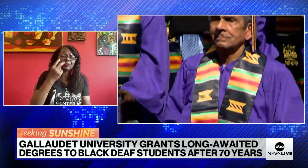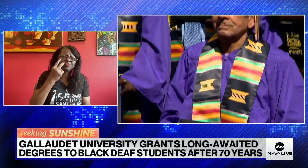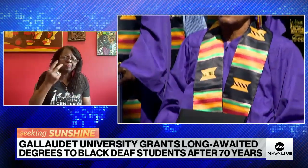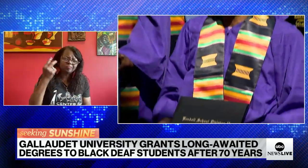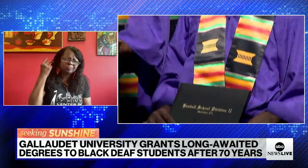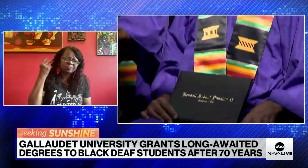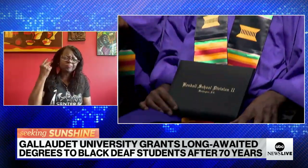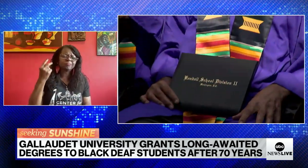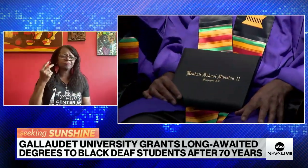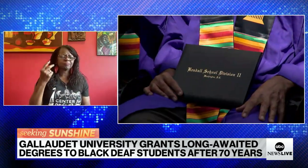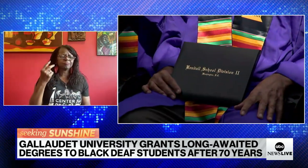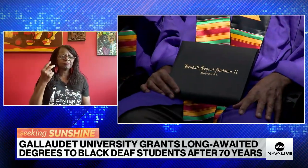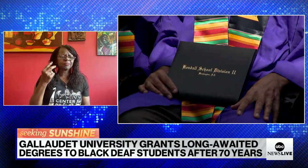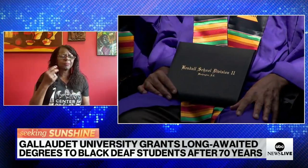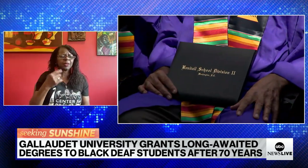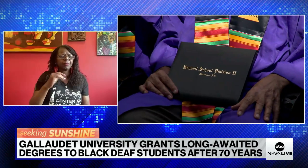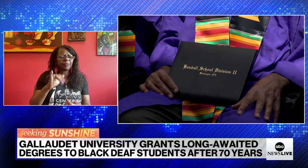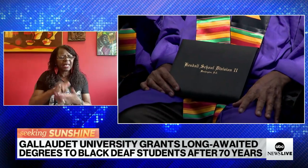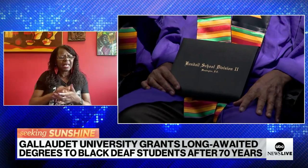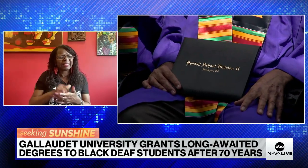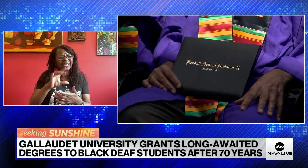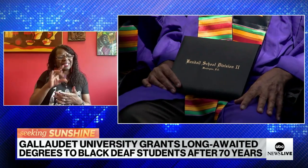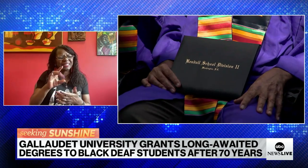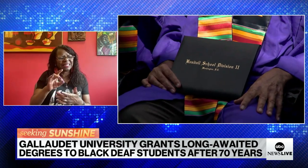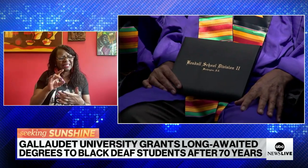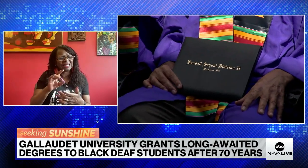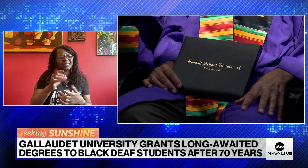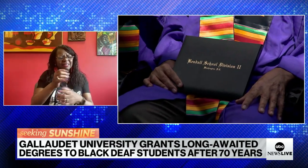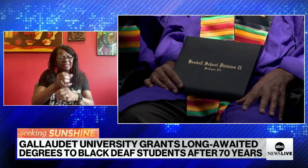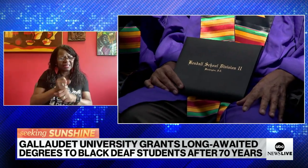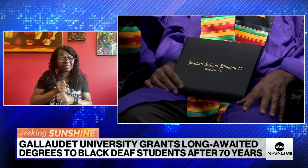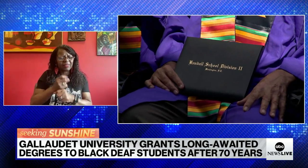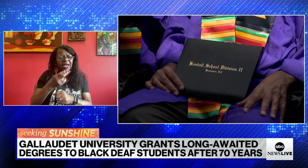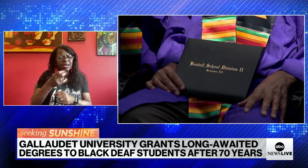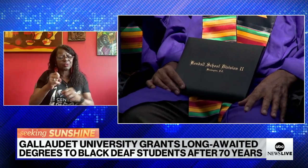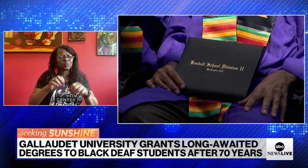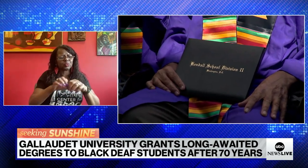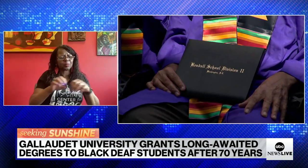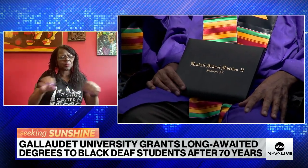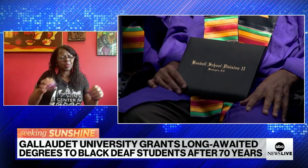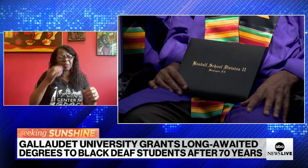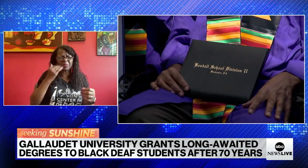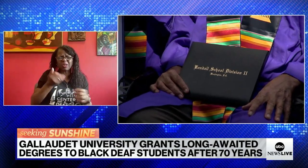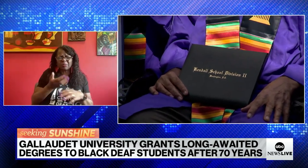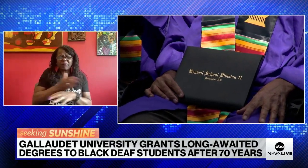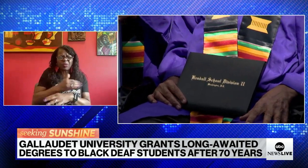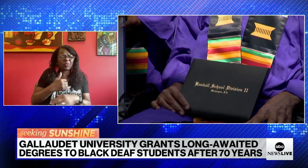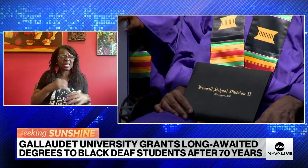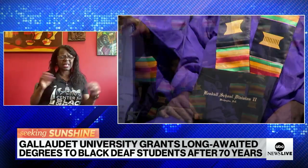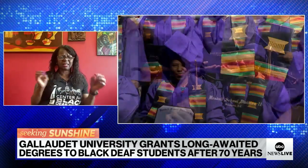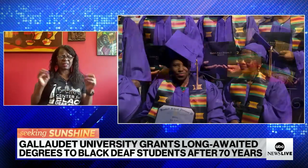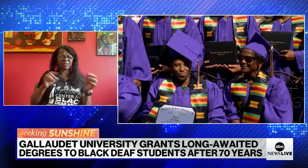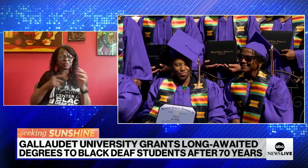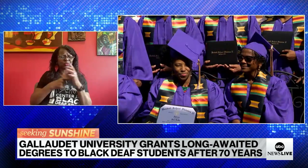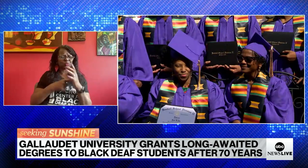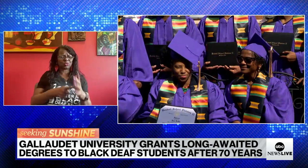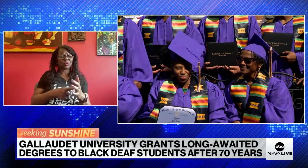students deserve it. And each of them deserve that memory. There were high school diplomas.